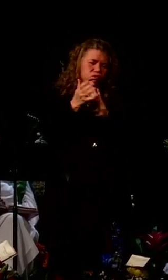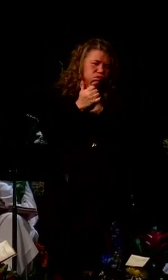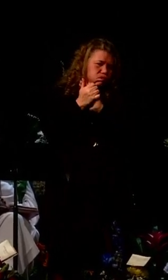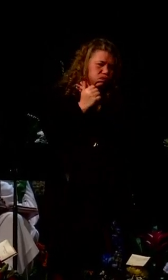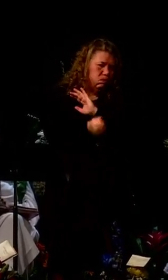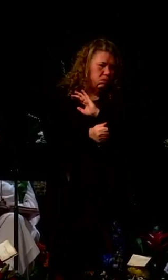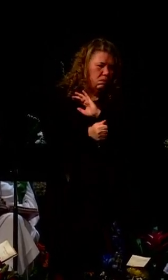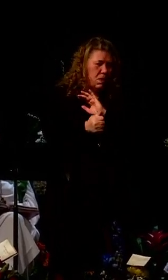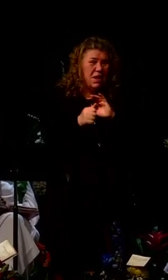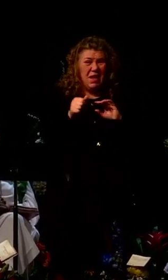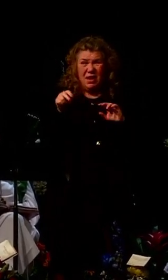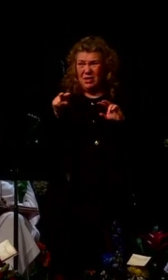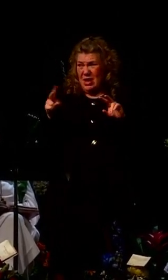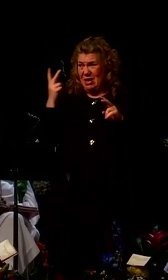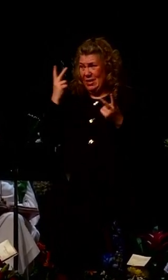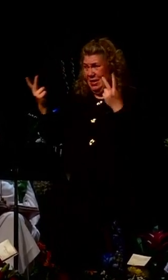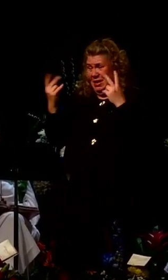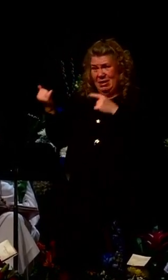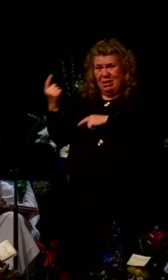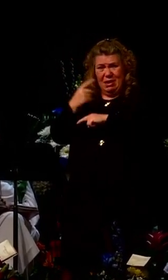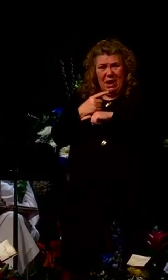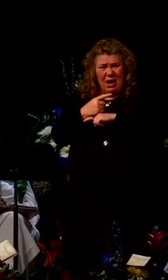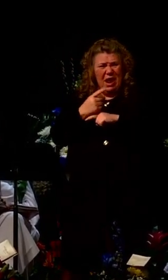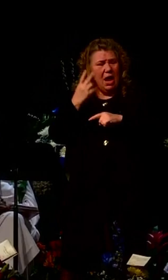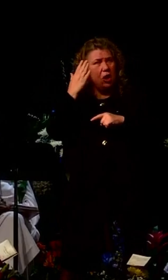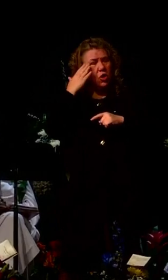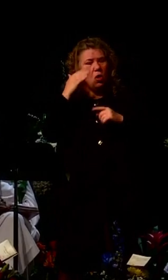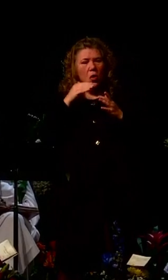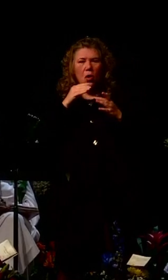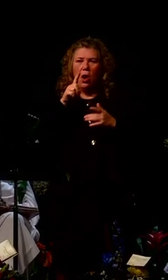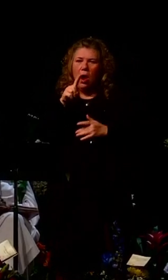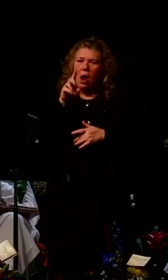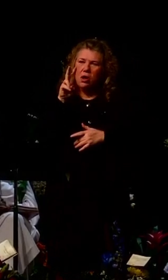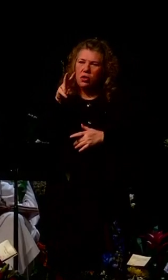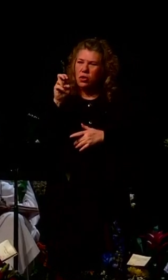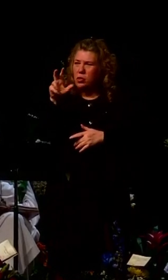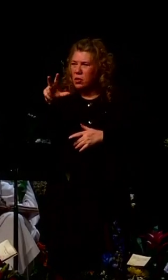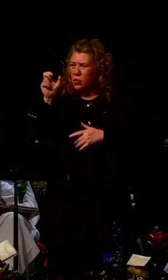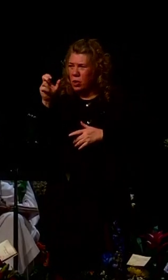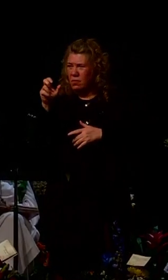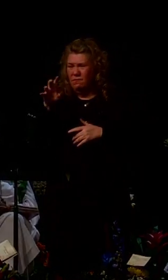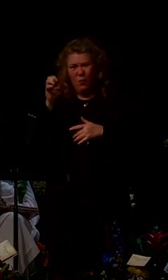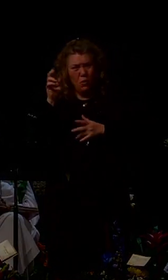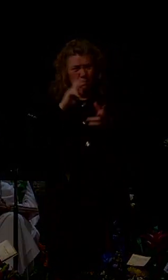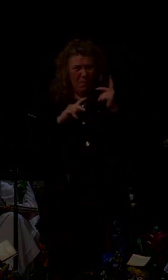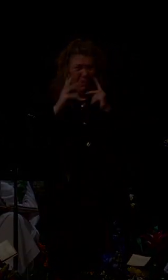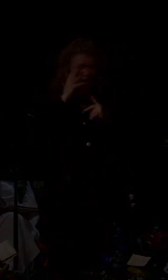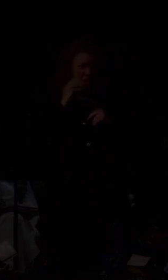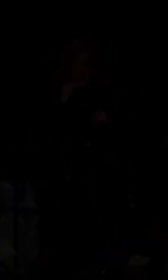And as I look around here today, I know there are hundreds of people who have experienced this from him.